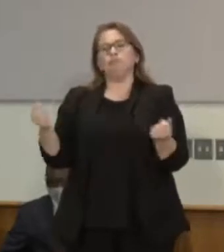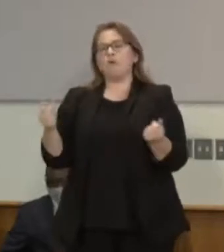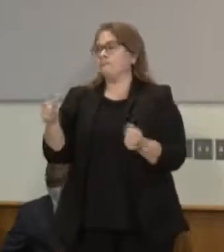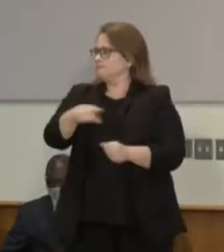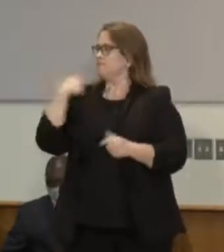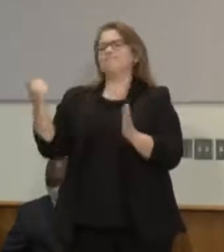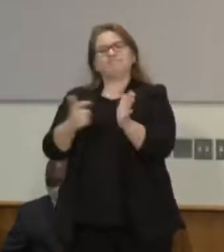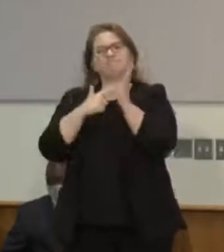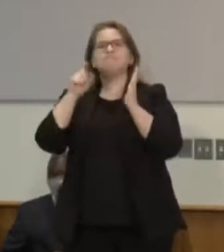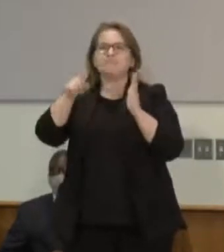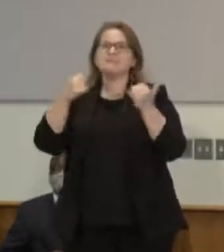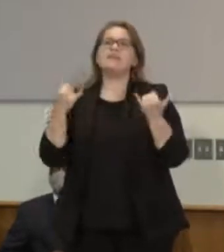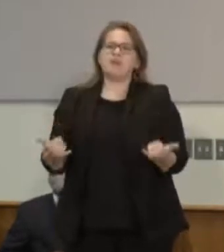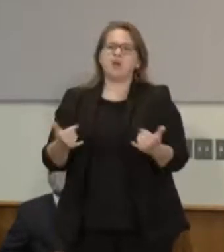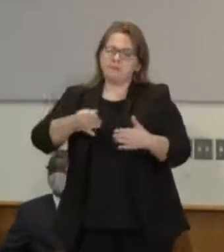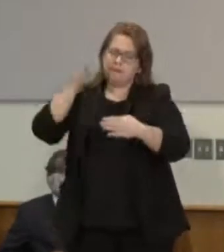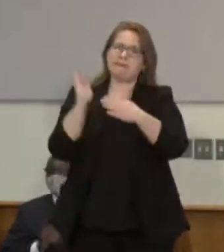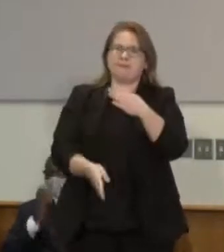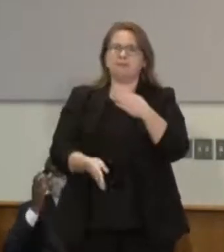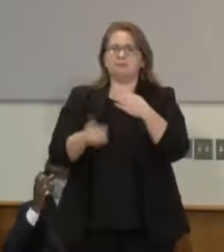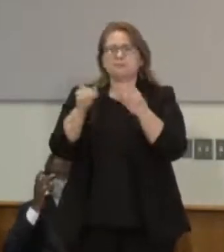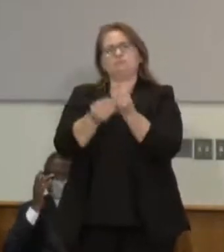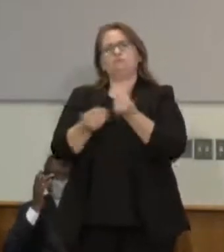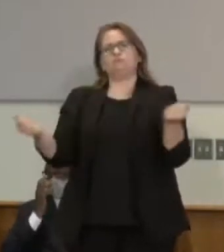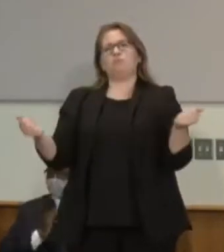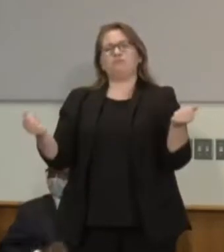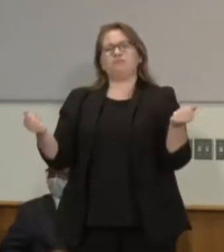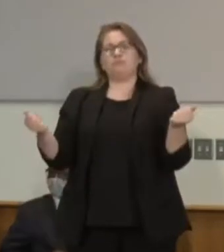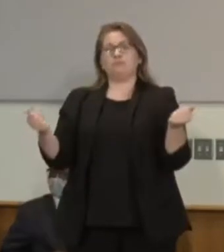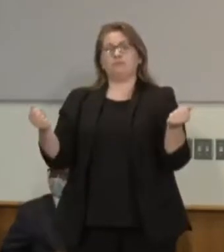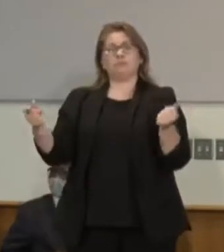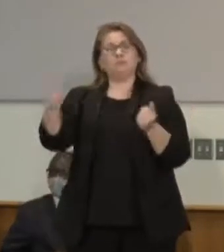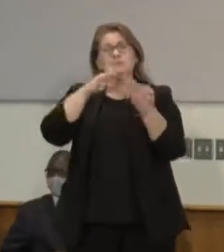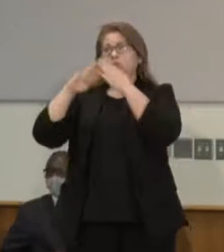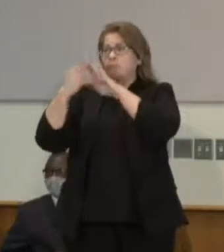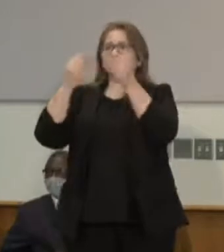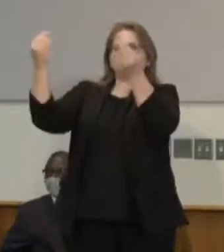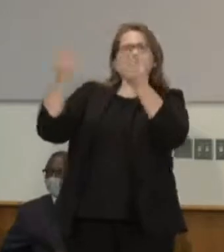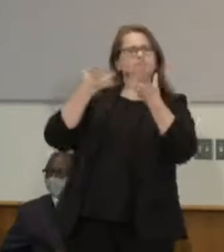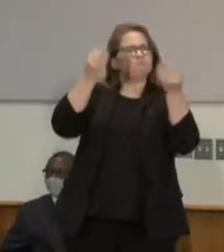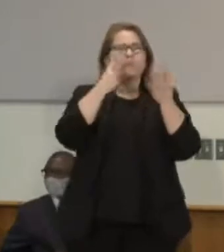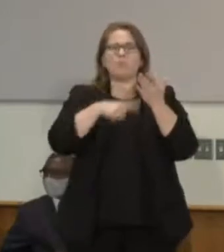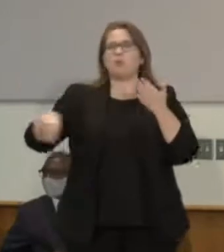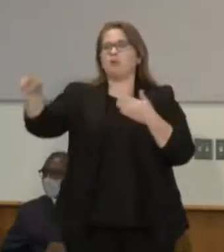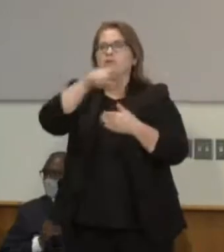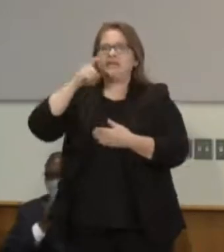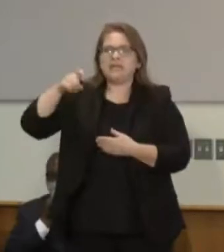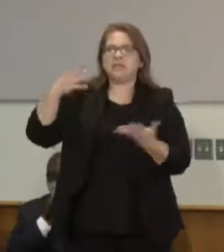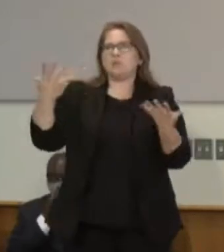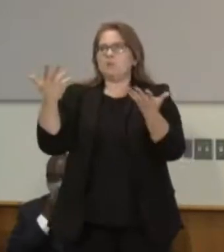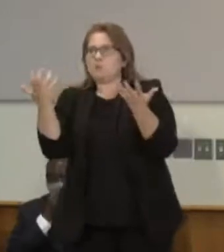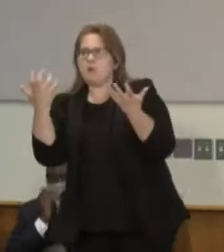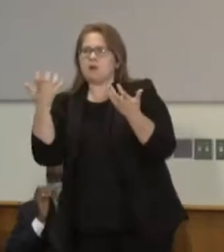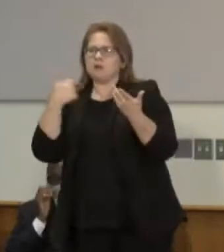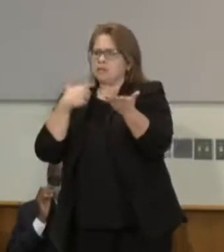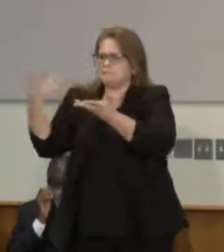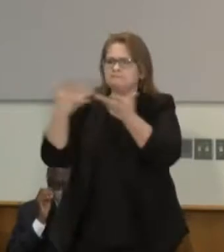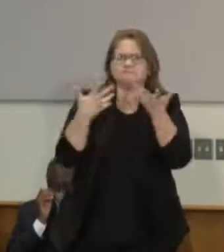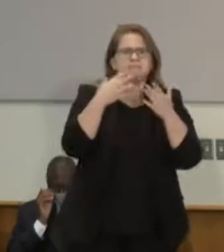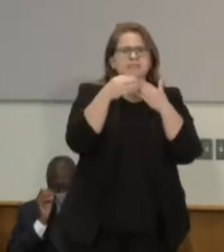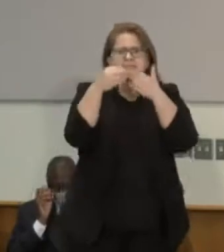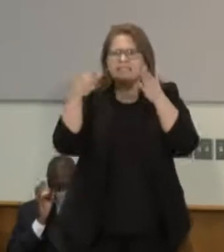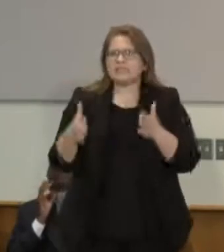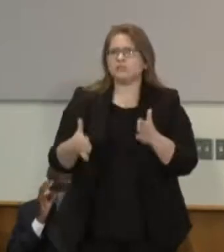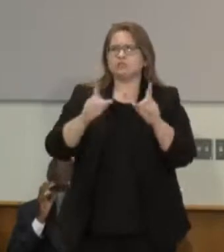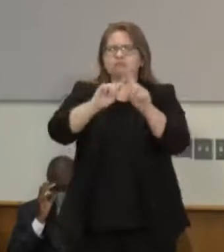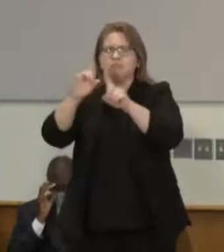get it done. The community is telling all of us what they want. Through conversations with community leaders, through the work that Commissioner Harrington and